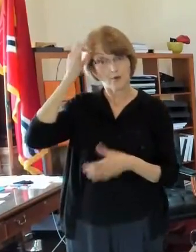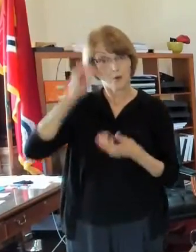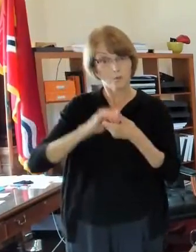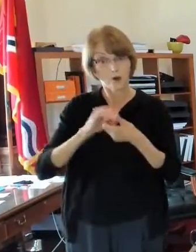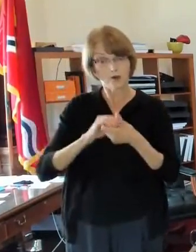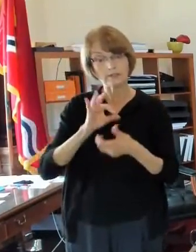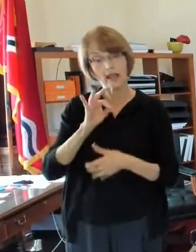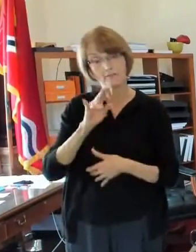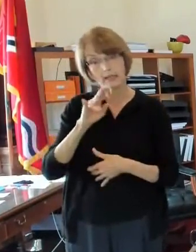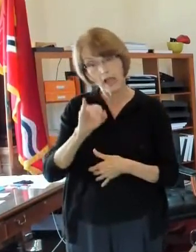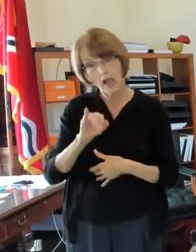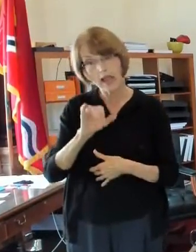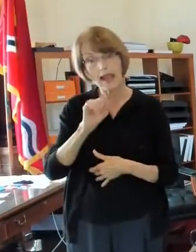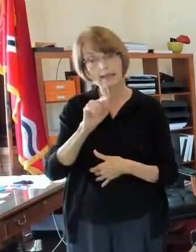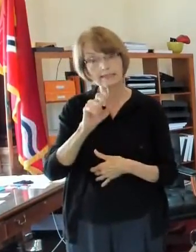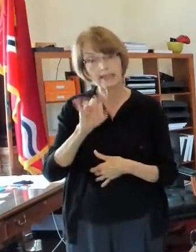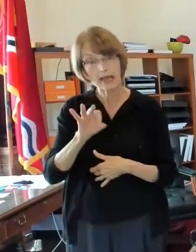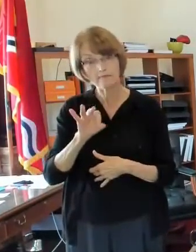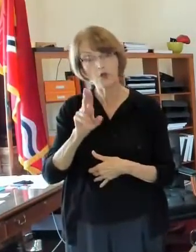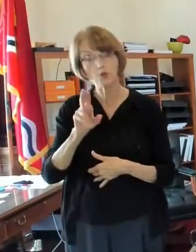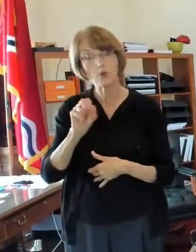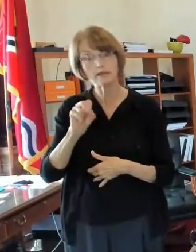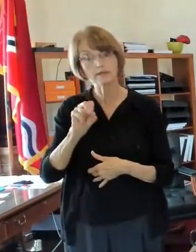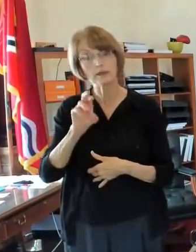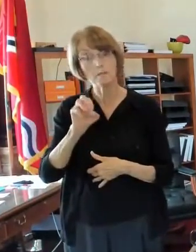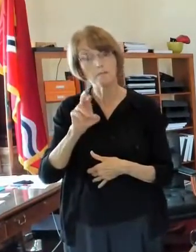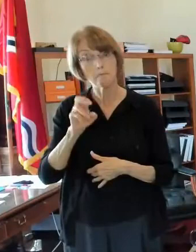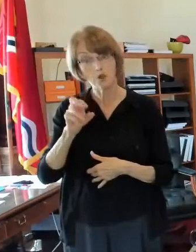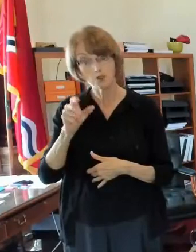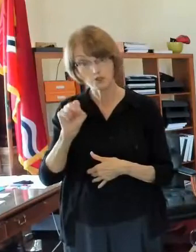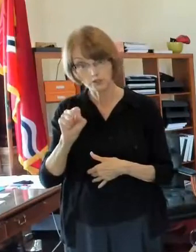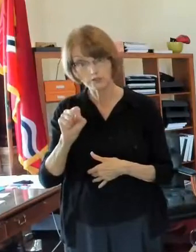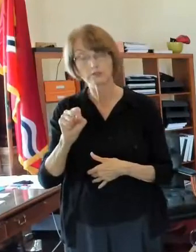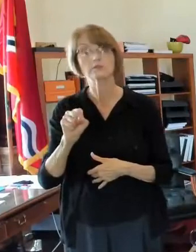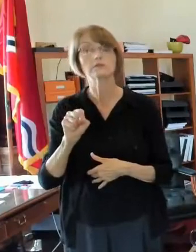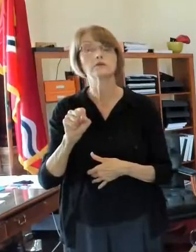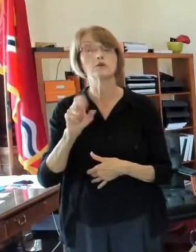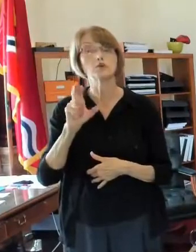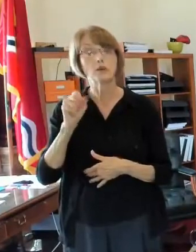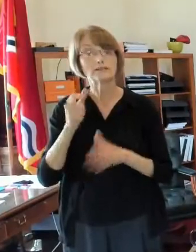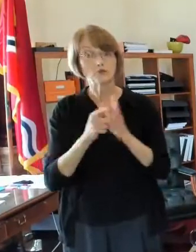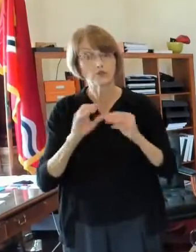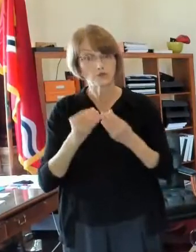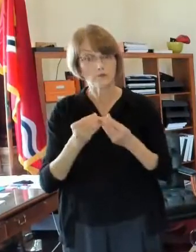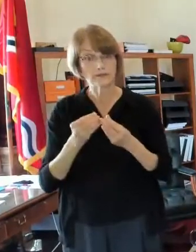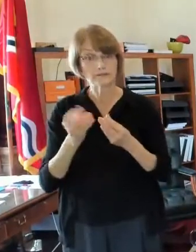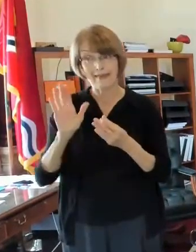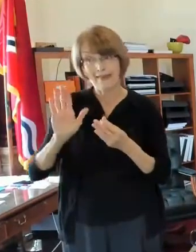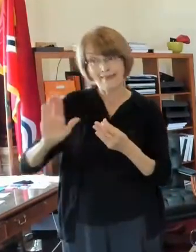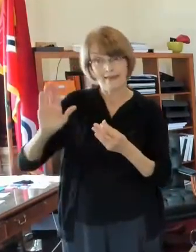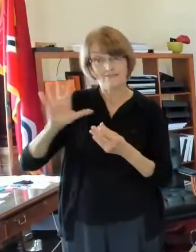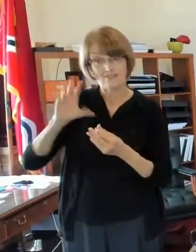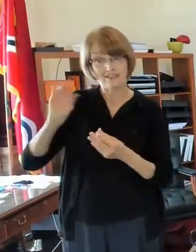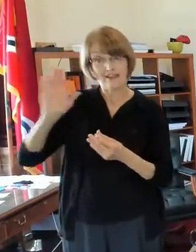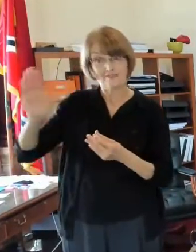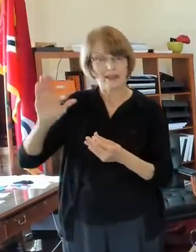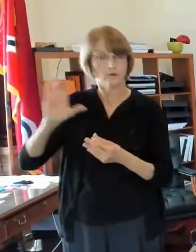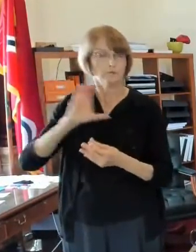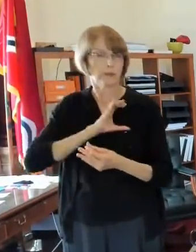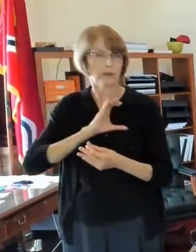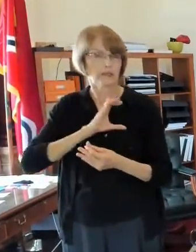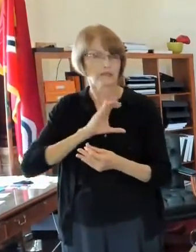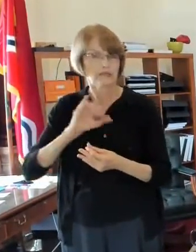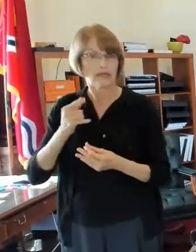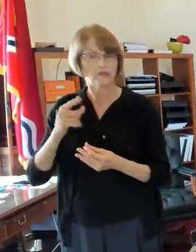atf u.s marshals um u.s attorney's office 50 of their uh agents are